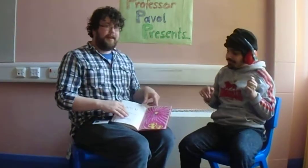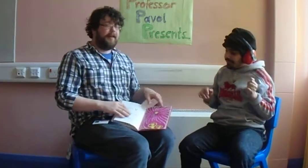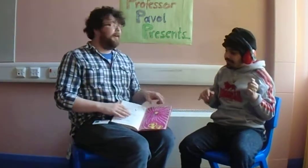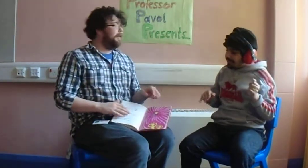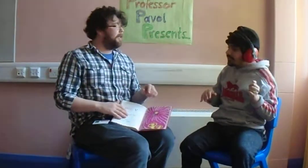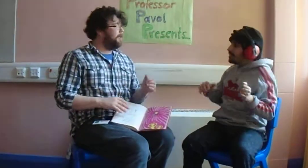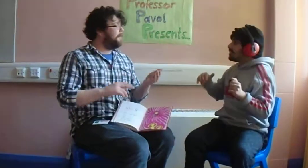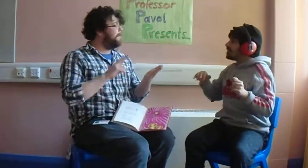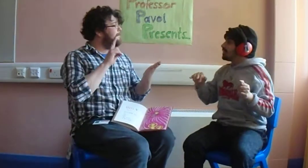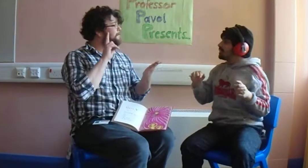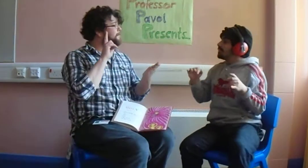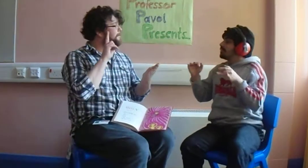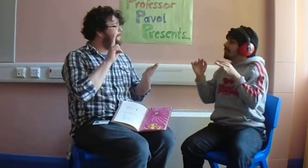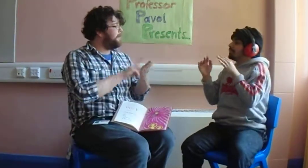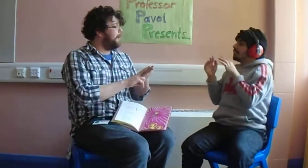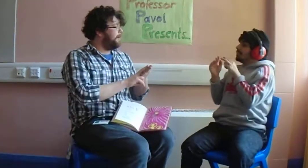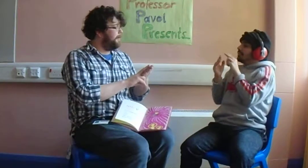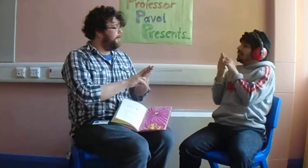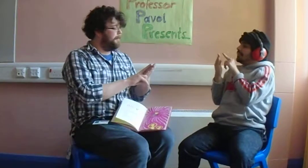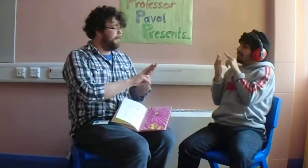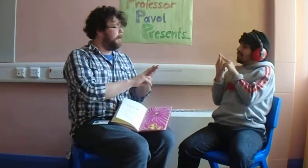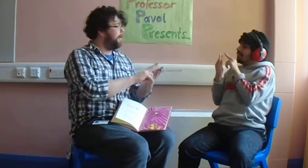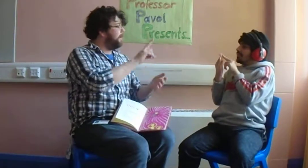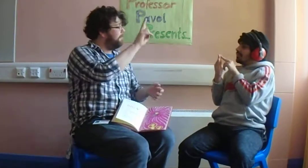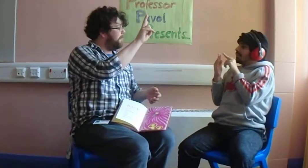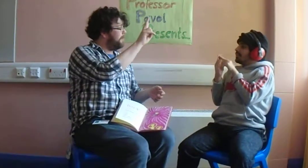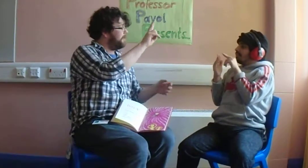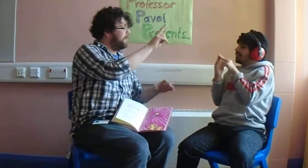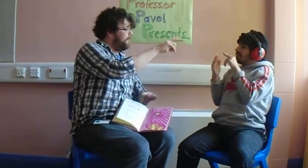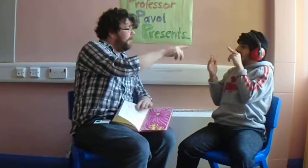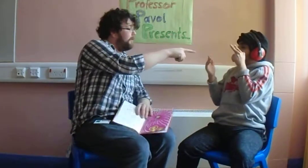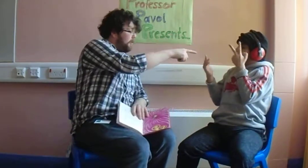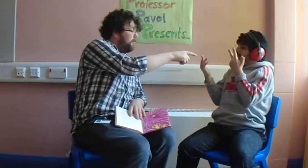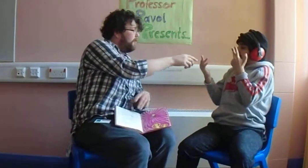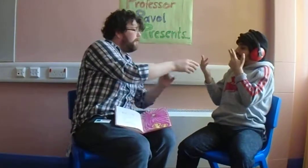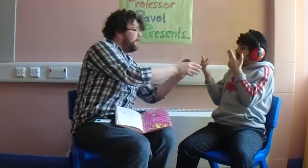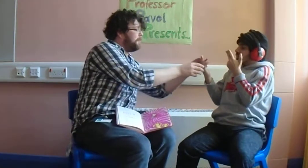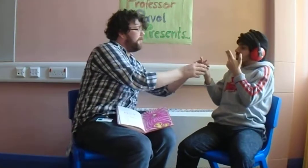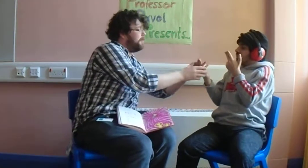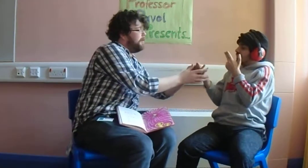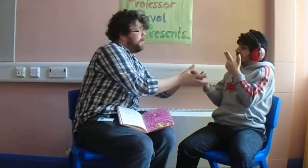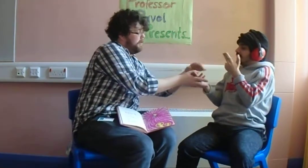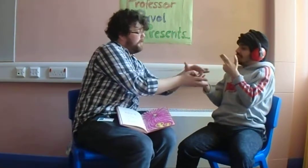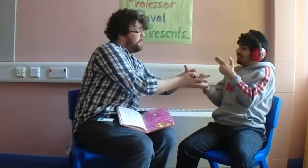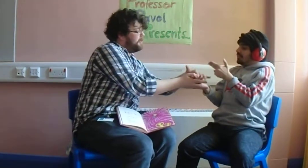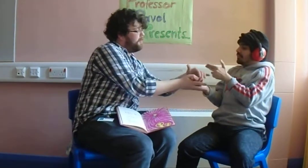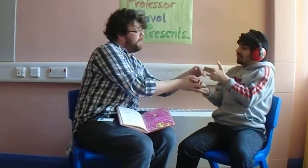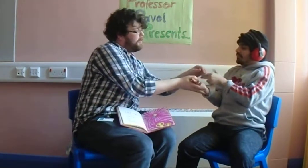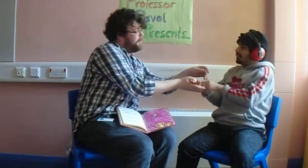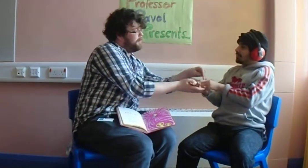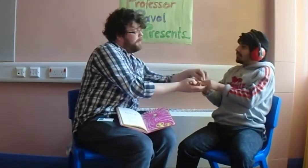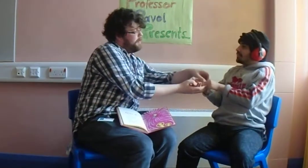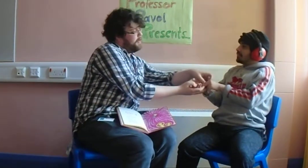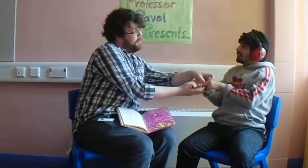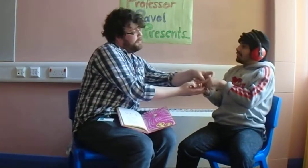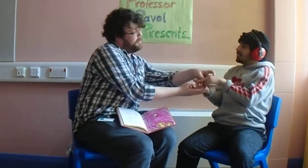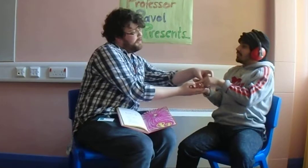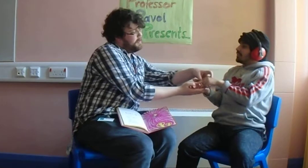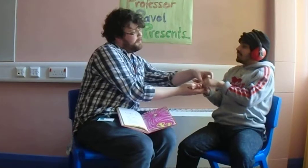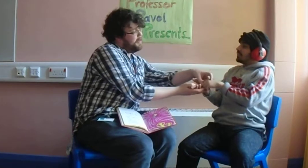Next one. V. R. And that's the two fingers. Oh, almost Pavel. So, put the two fingers on. You just need to spread